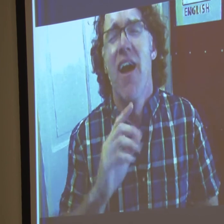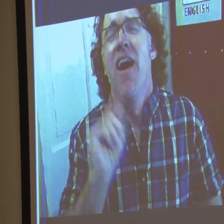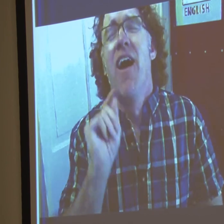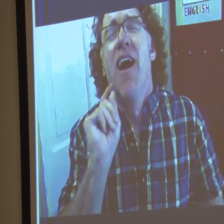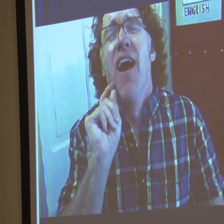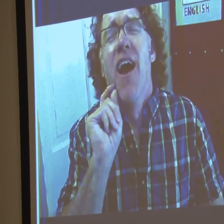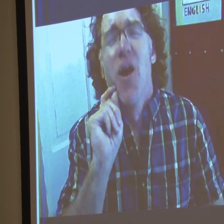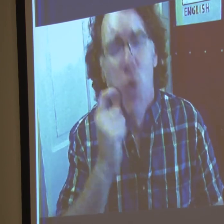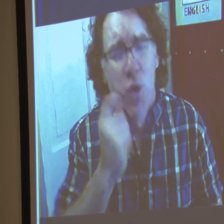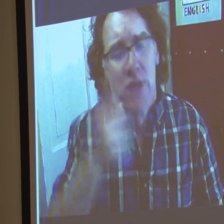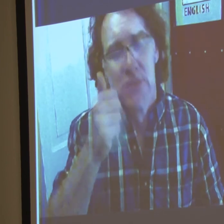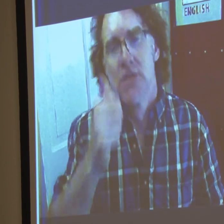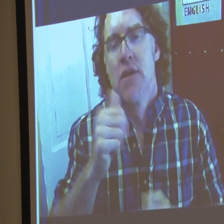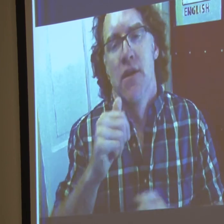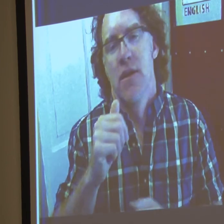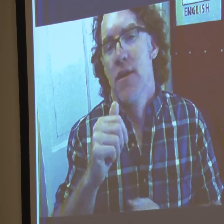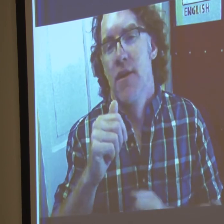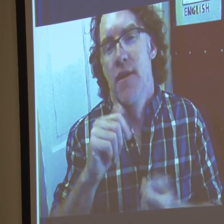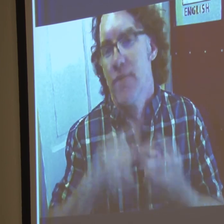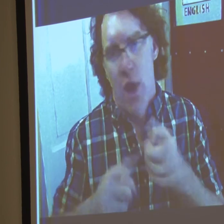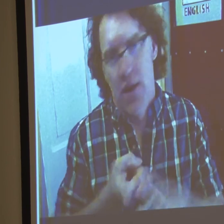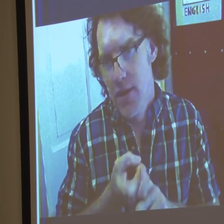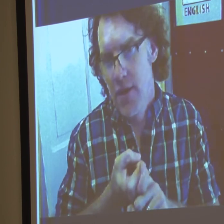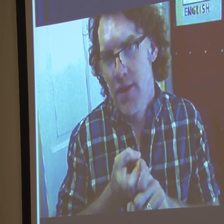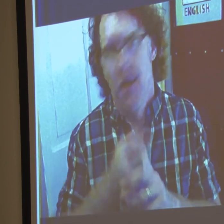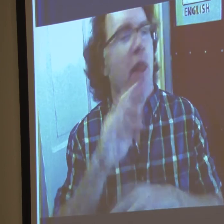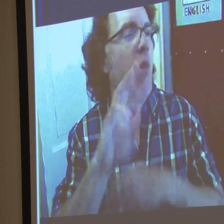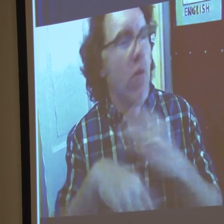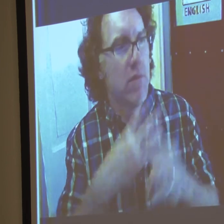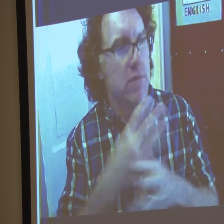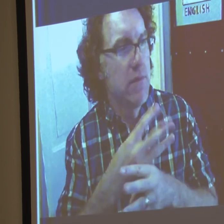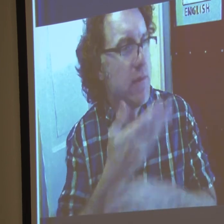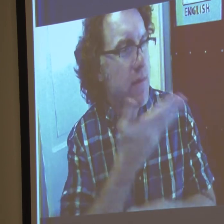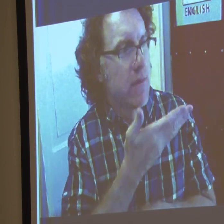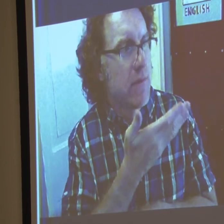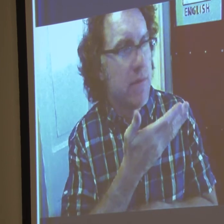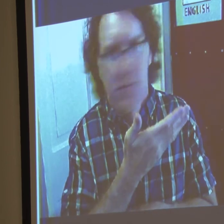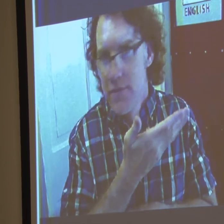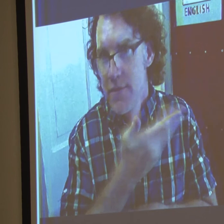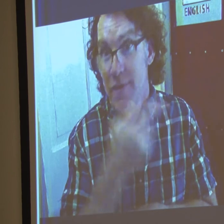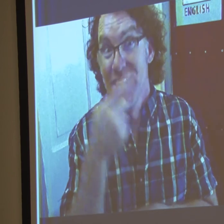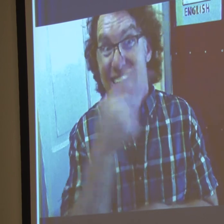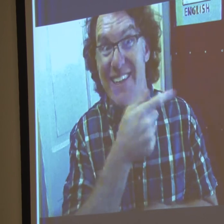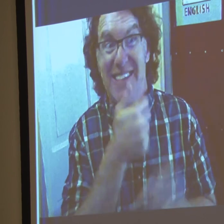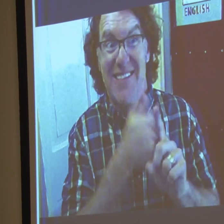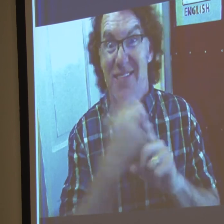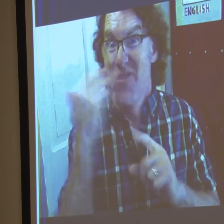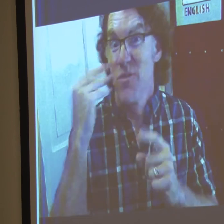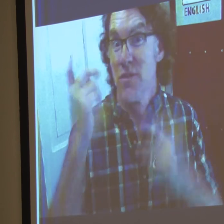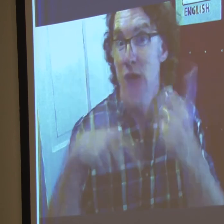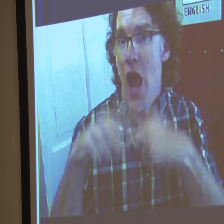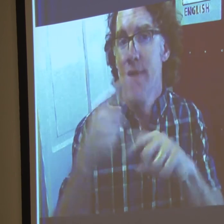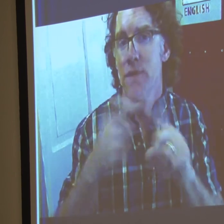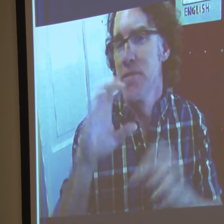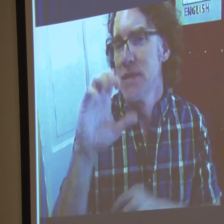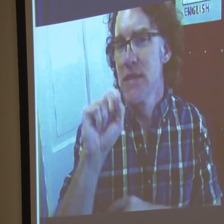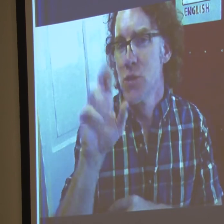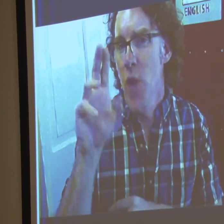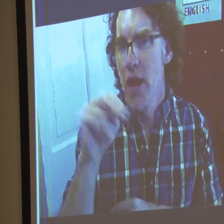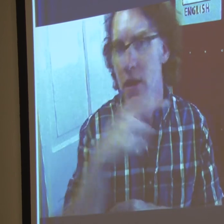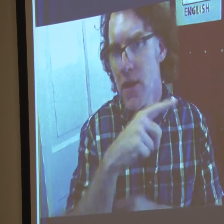that can sign. I have the coolest friends in the world. They are